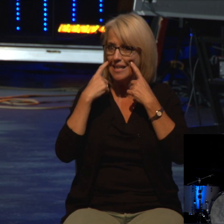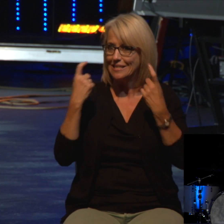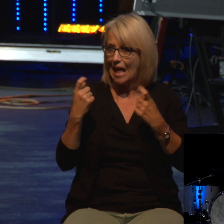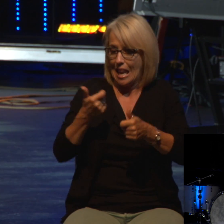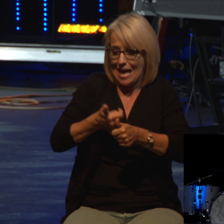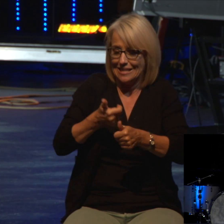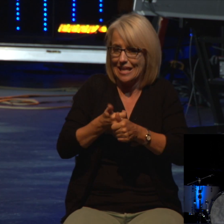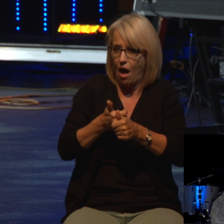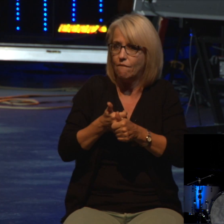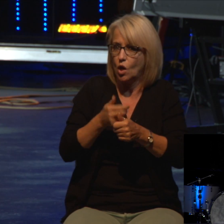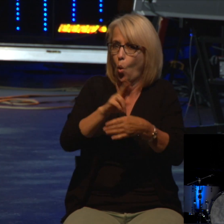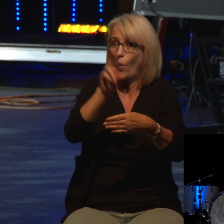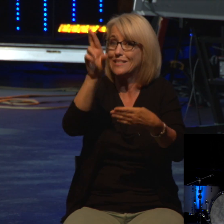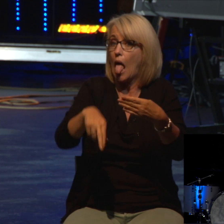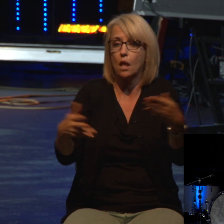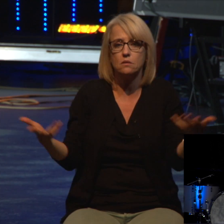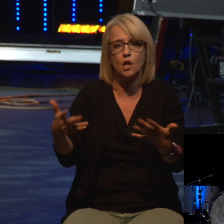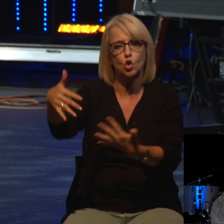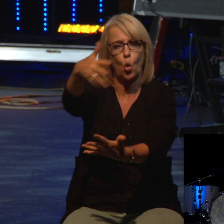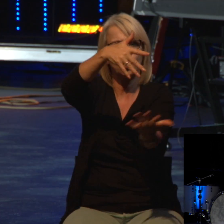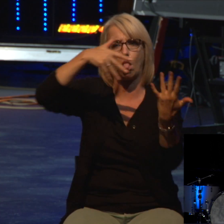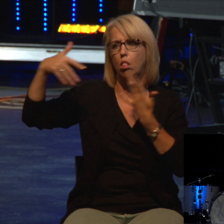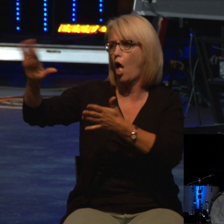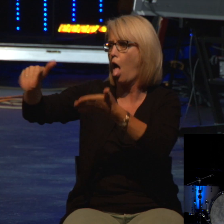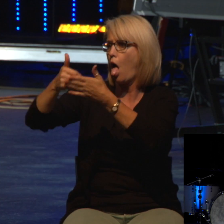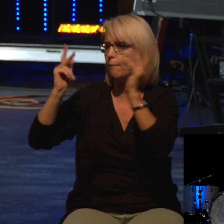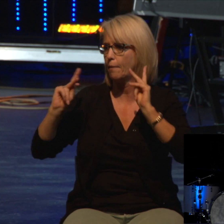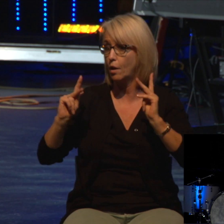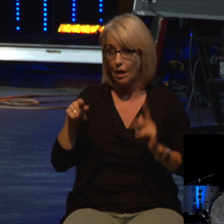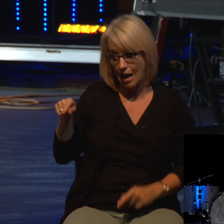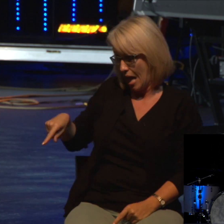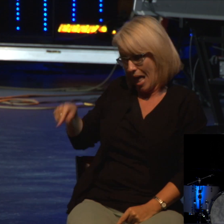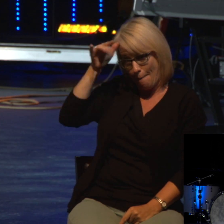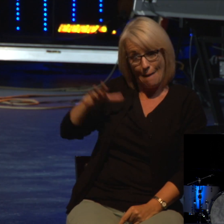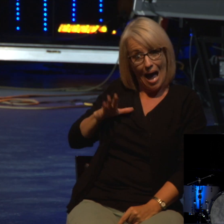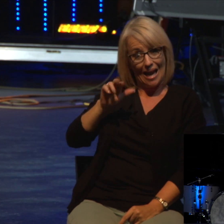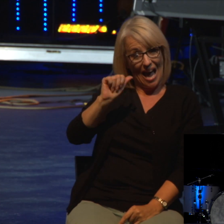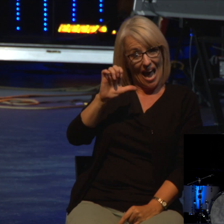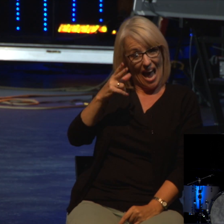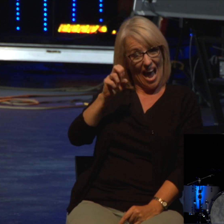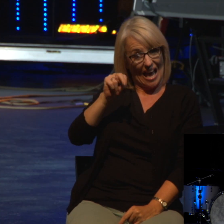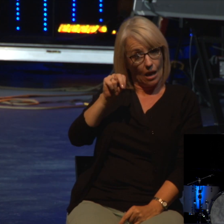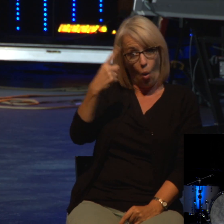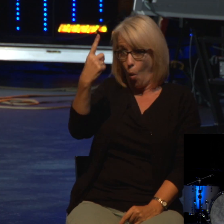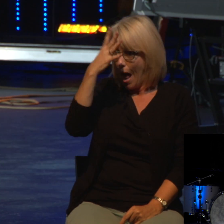social in its results. Apply this to Achan. Achan was just one guy. He had robbed God.